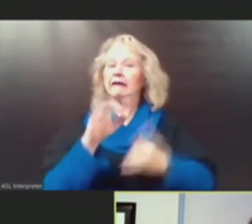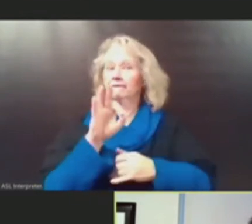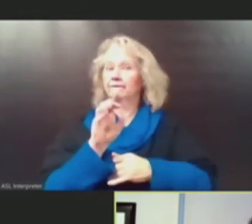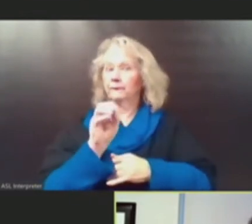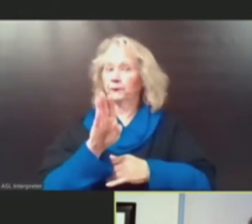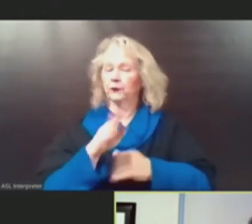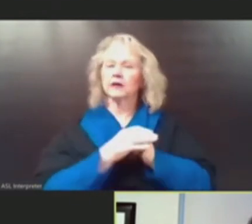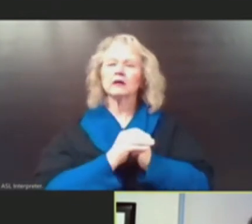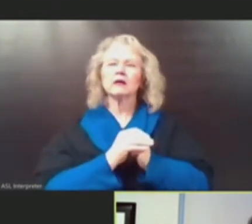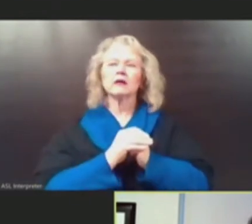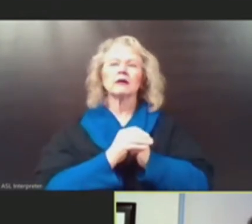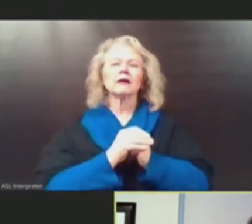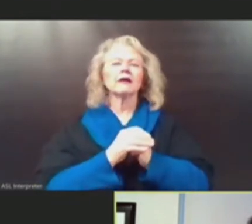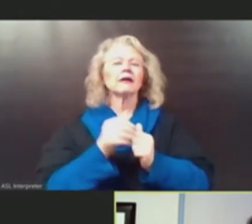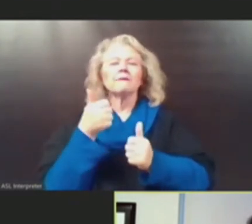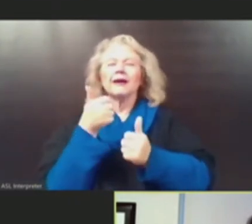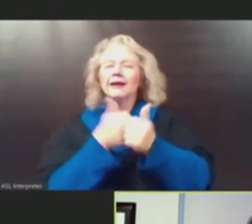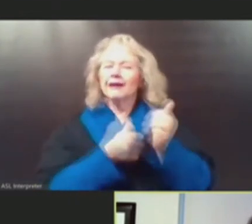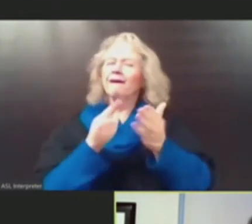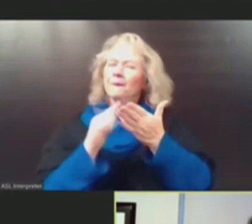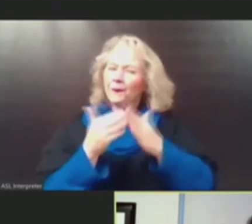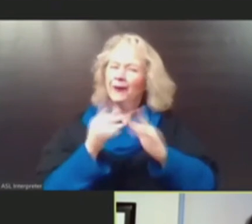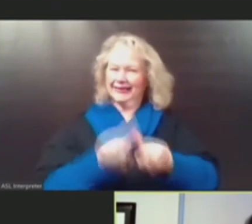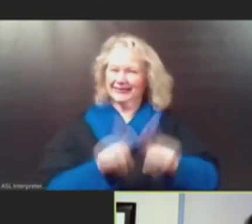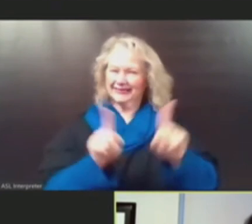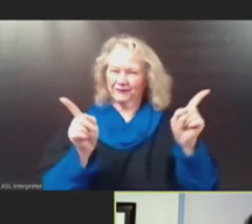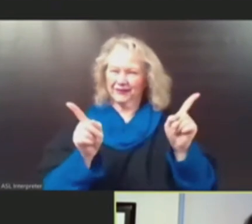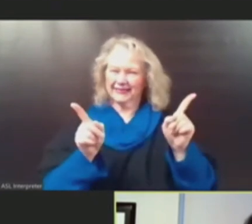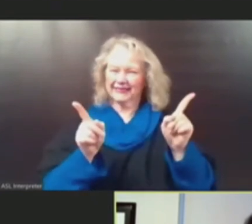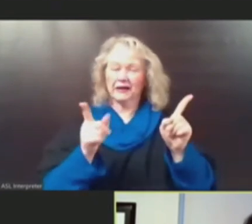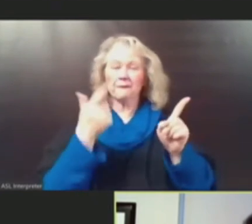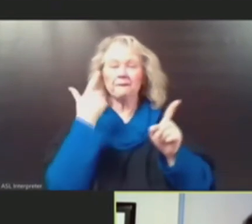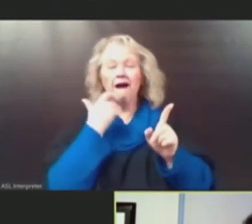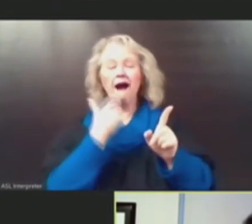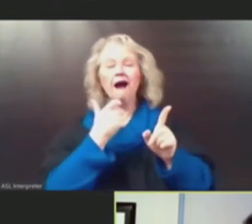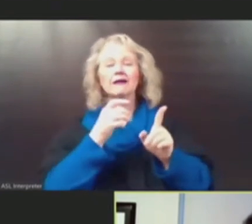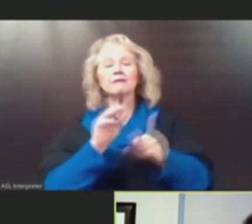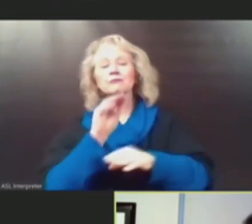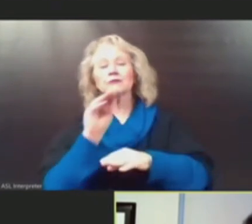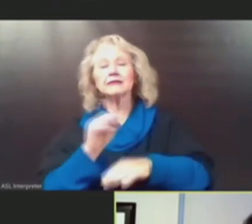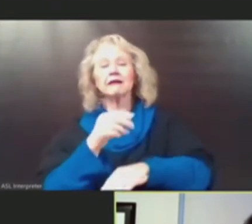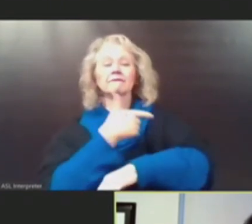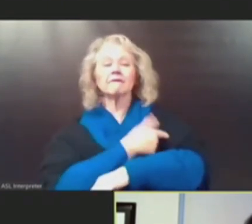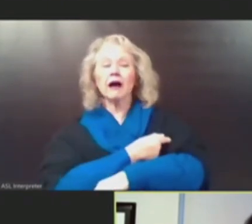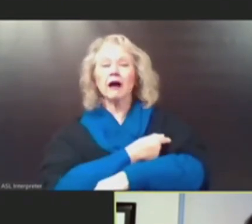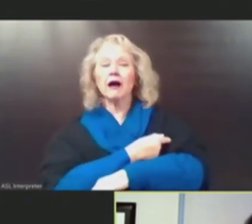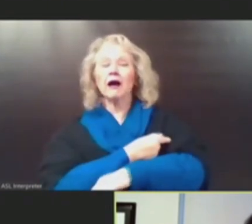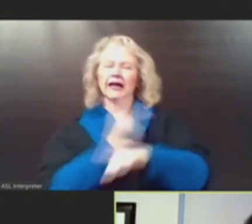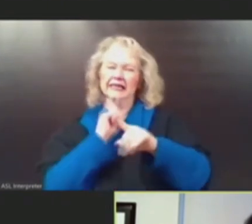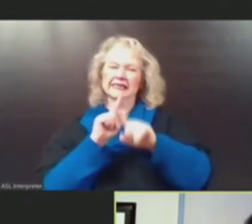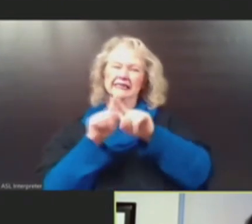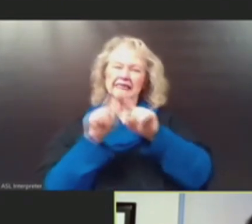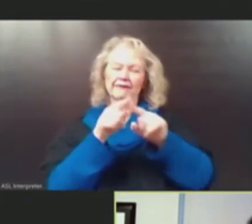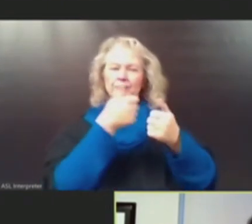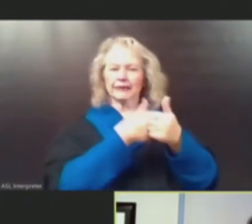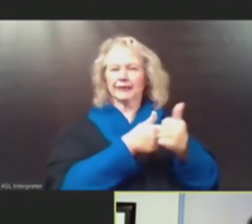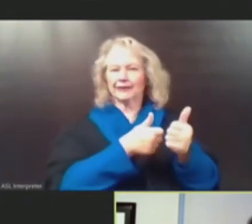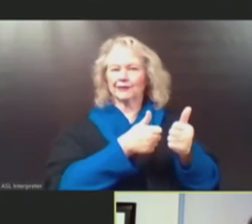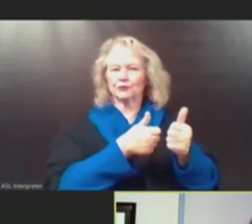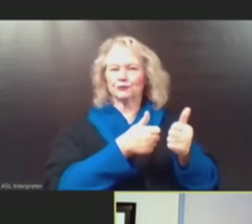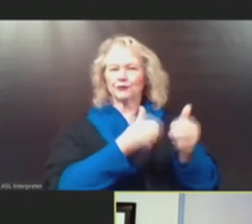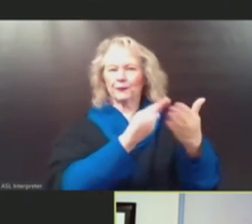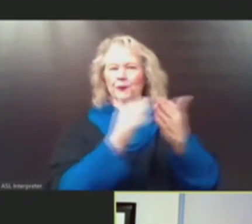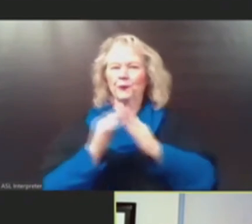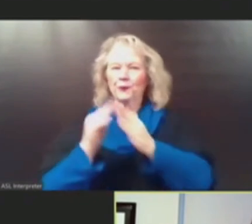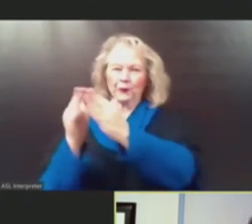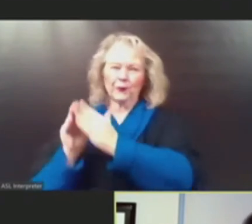Every community is going to be different because vaccination rates differ so much by community to community. So what we